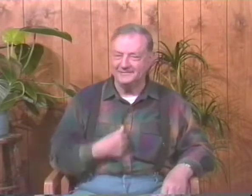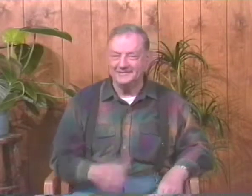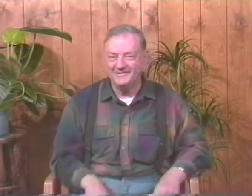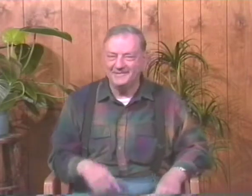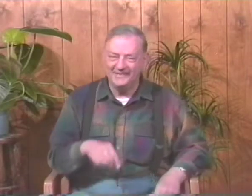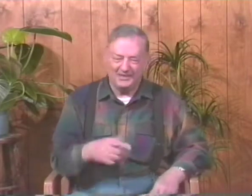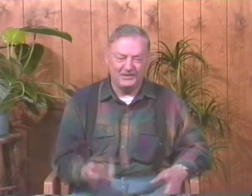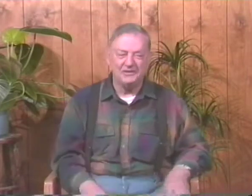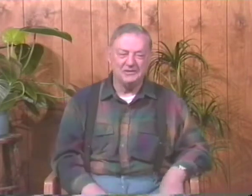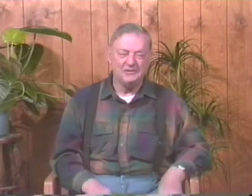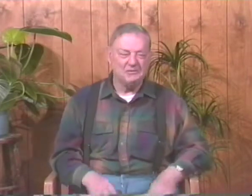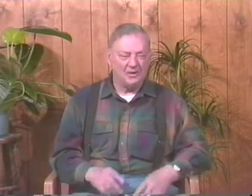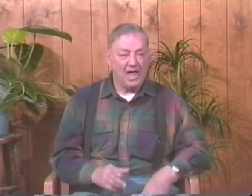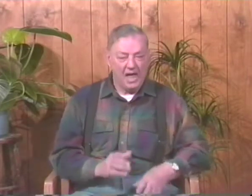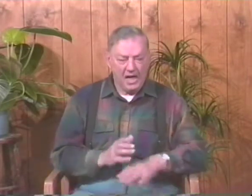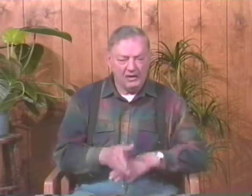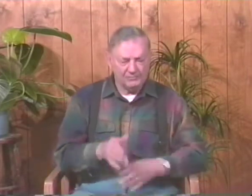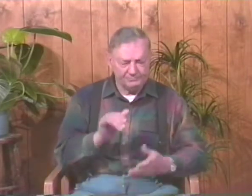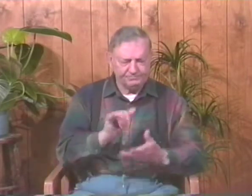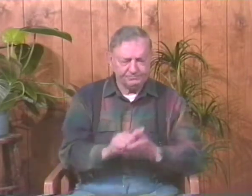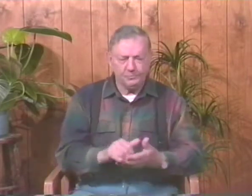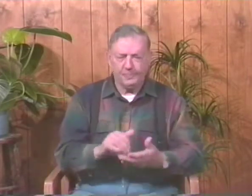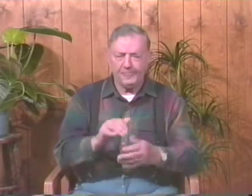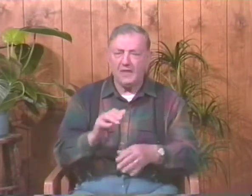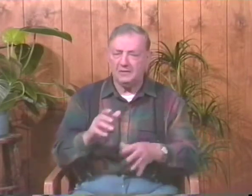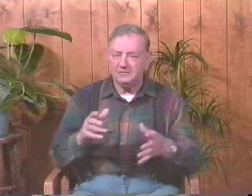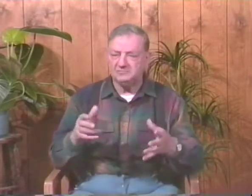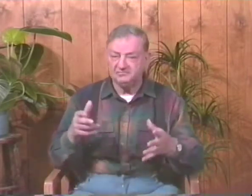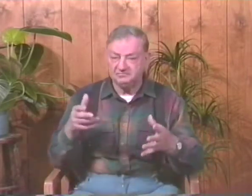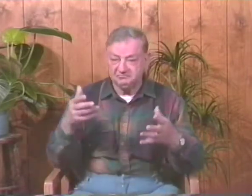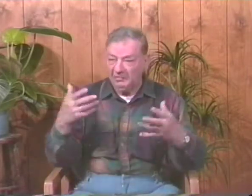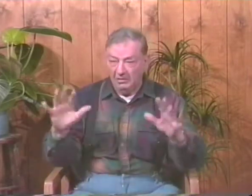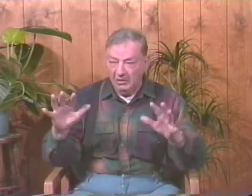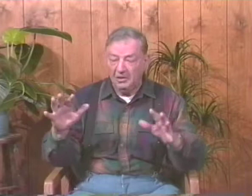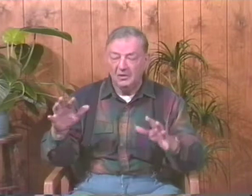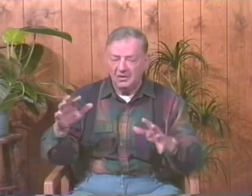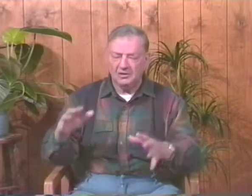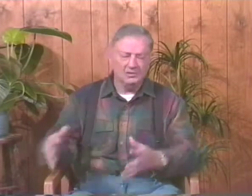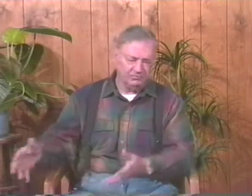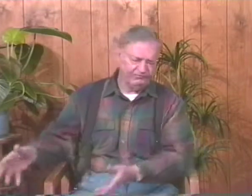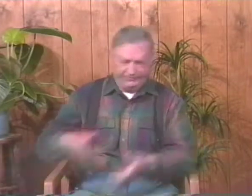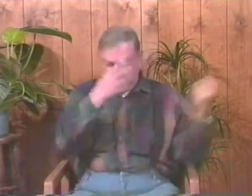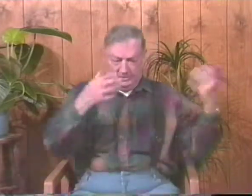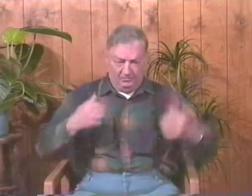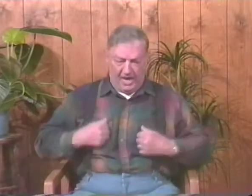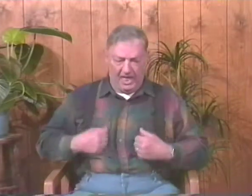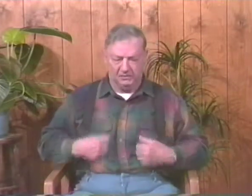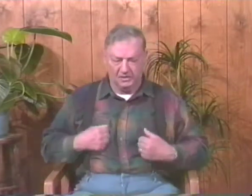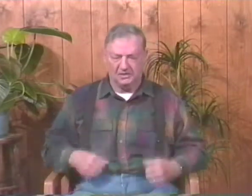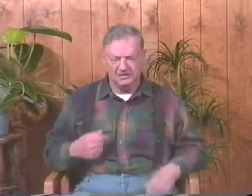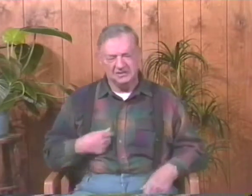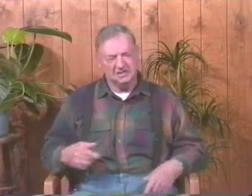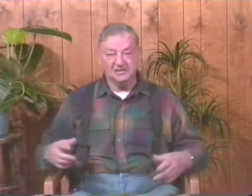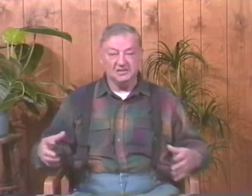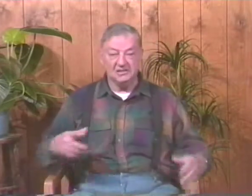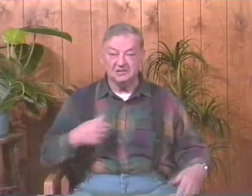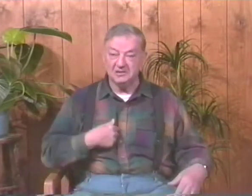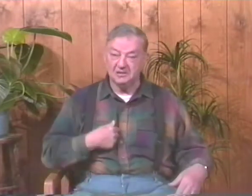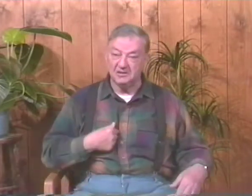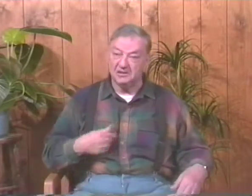smaller than they were. And we had to be quite cagey. And so when that was all done, then we all had to go up and take a bath.